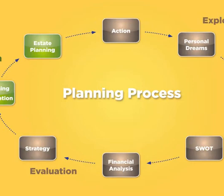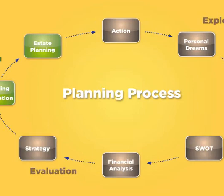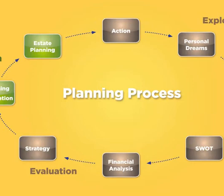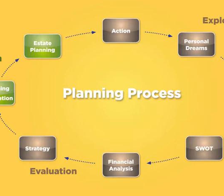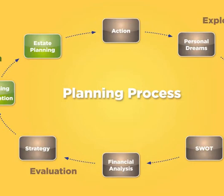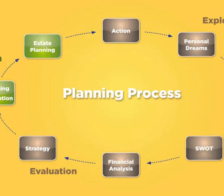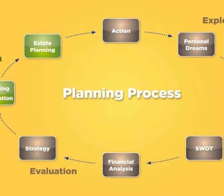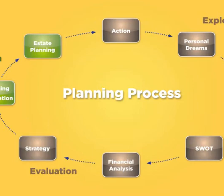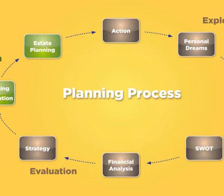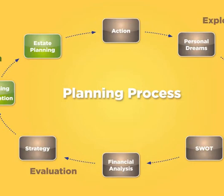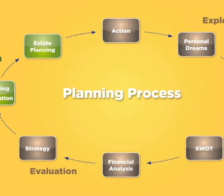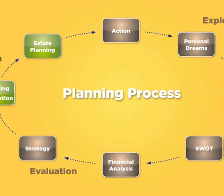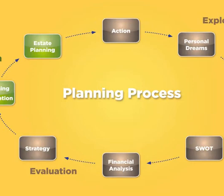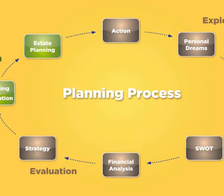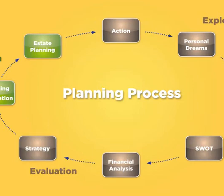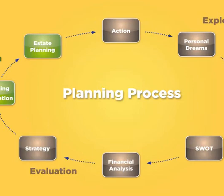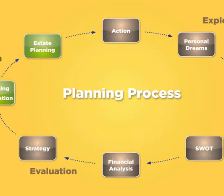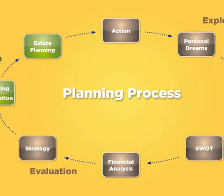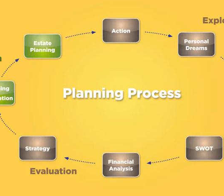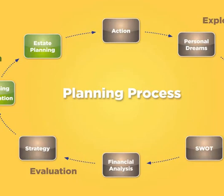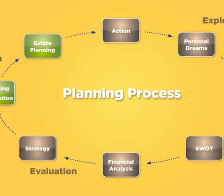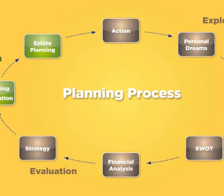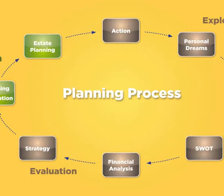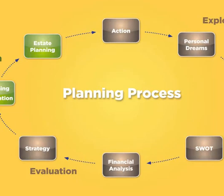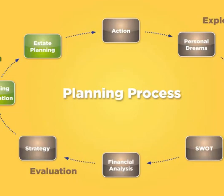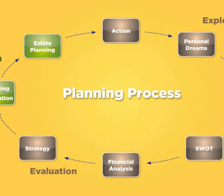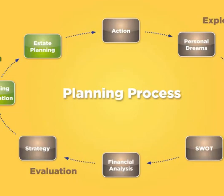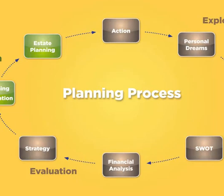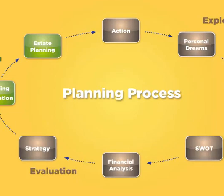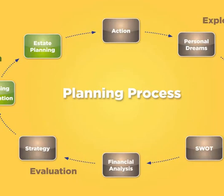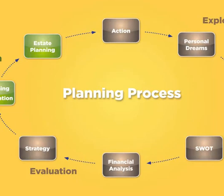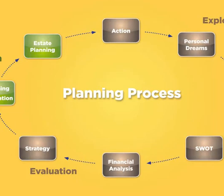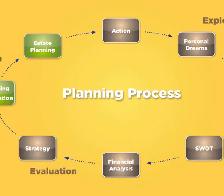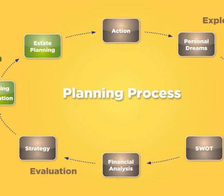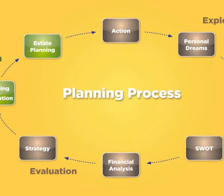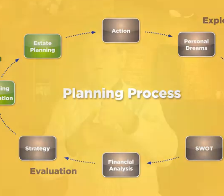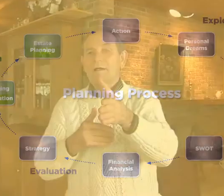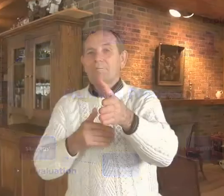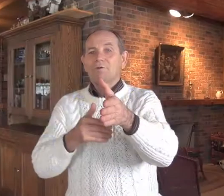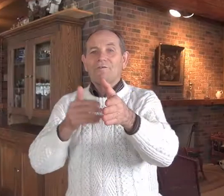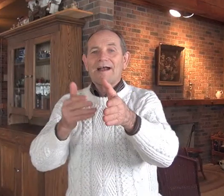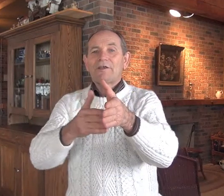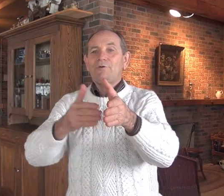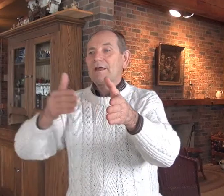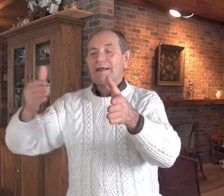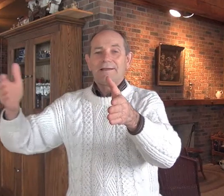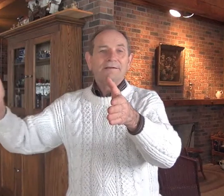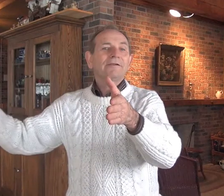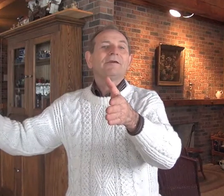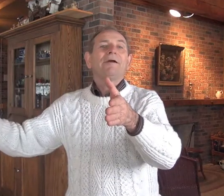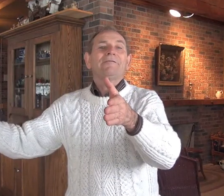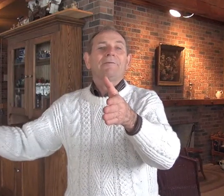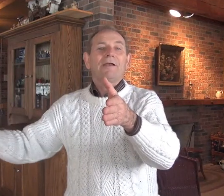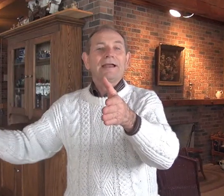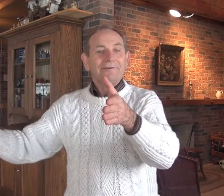room. If you don't do that, tend to have the accountant may say, well, this will work providing you can get the money from the lender